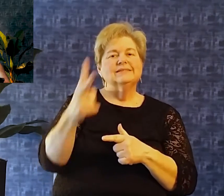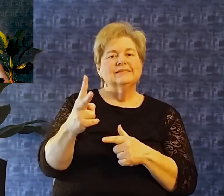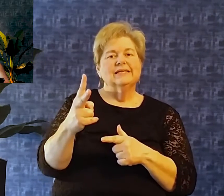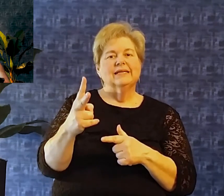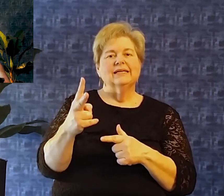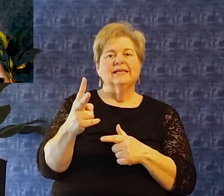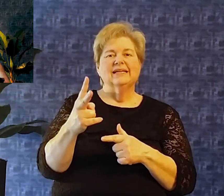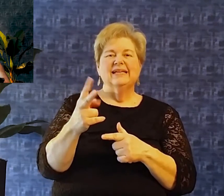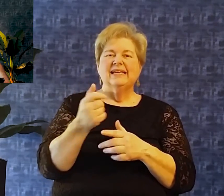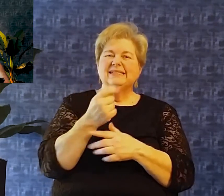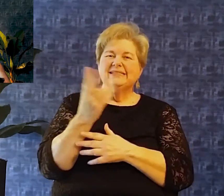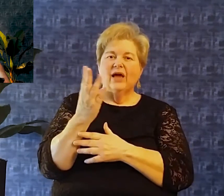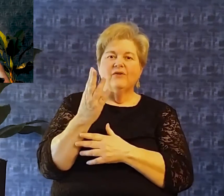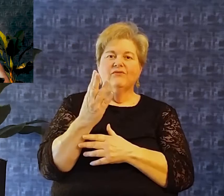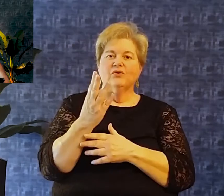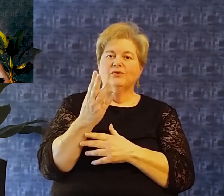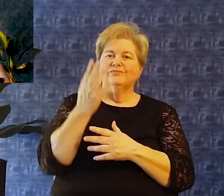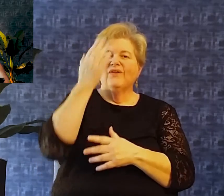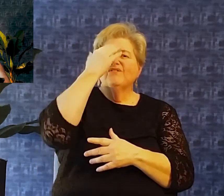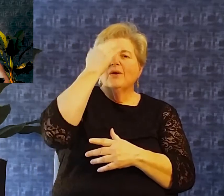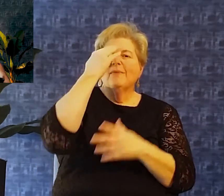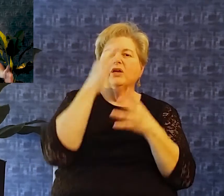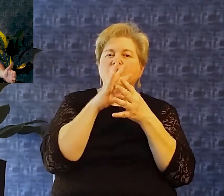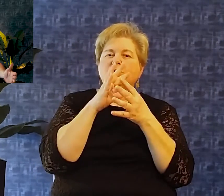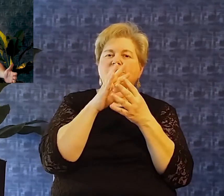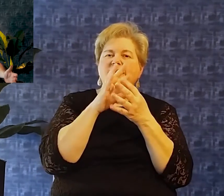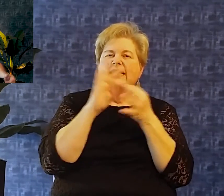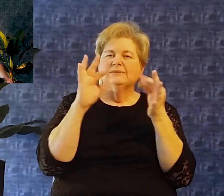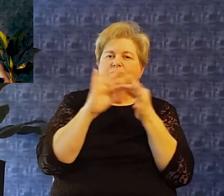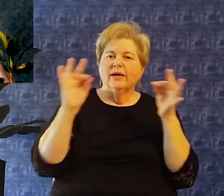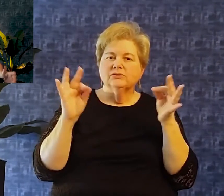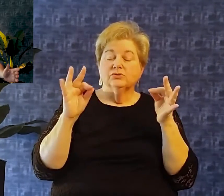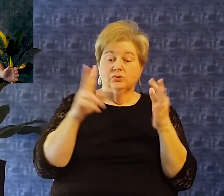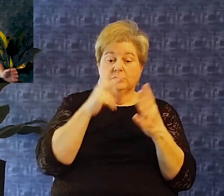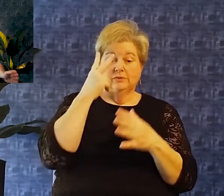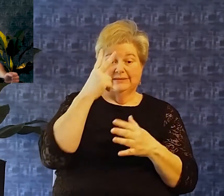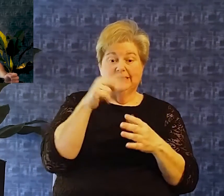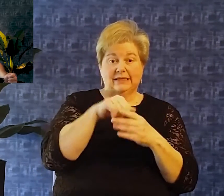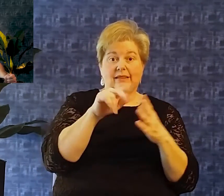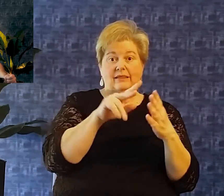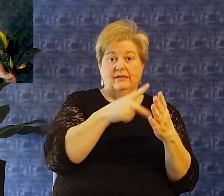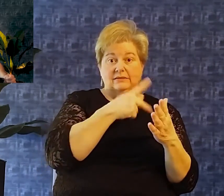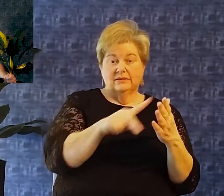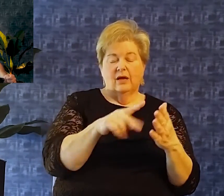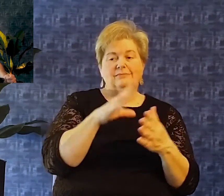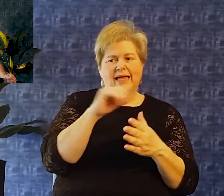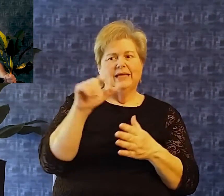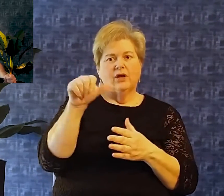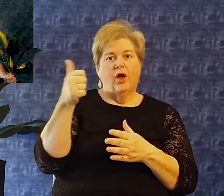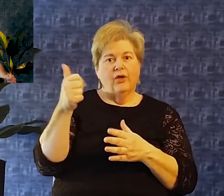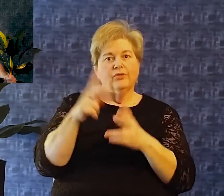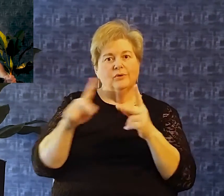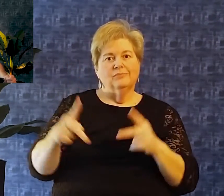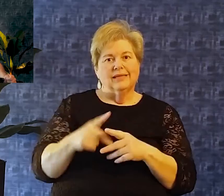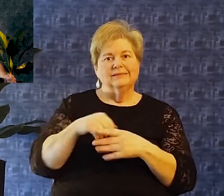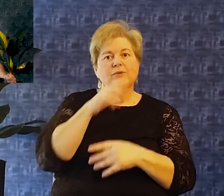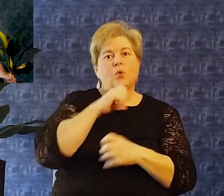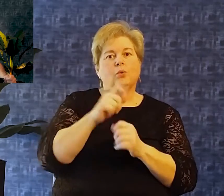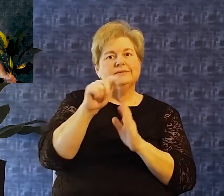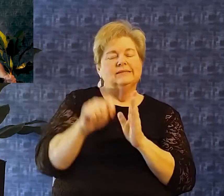other places In um in the old testament But what is interesting about psalm 86 and what